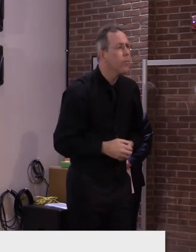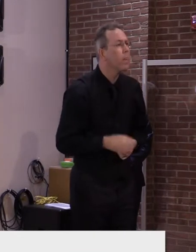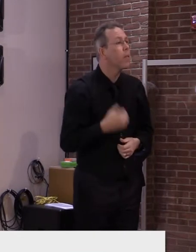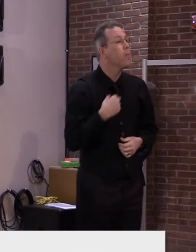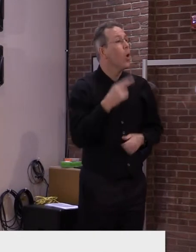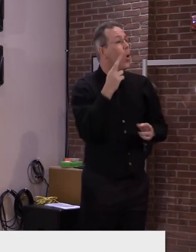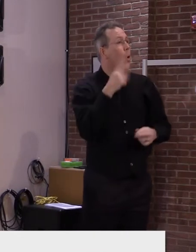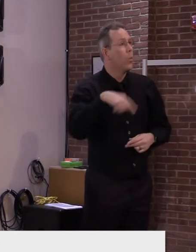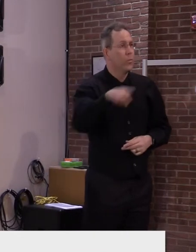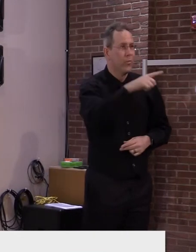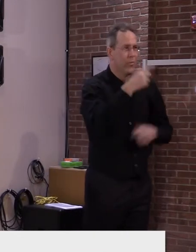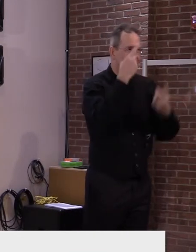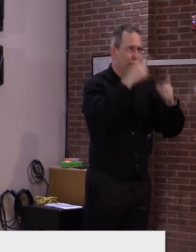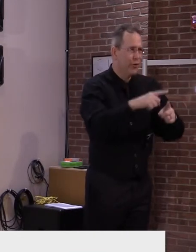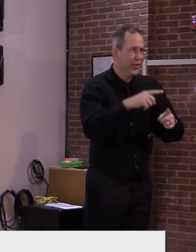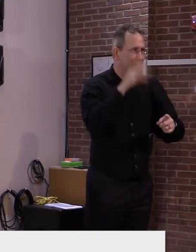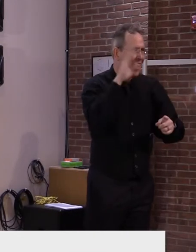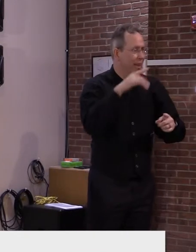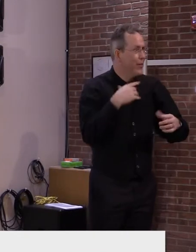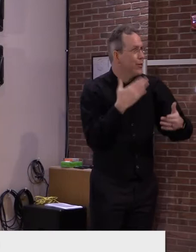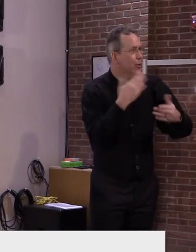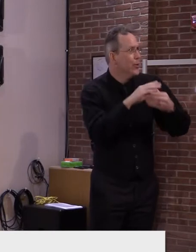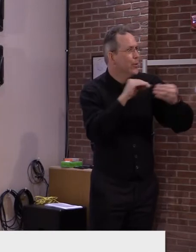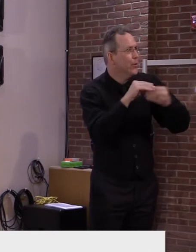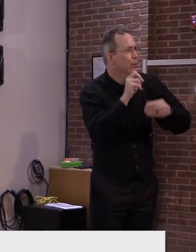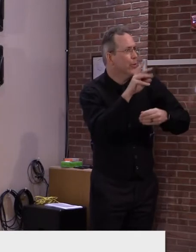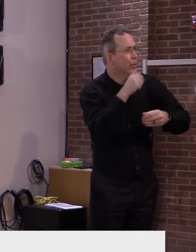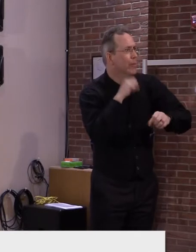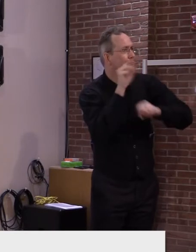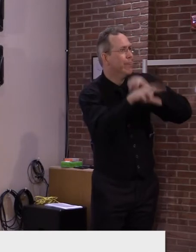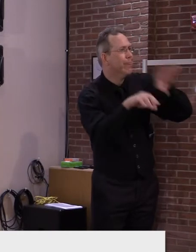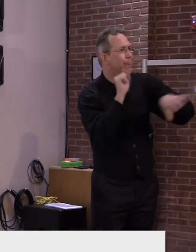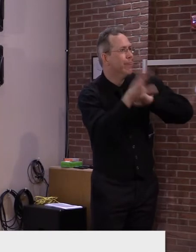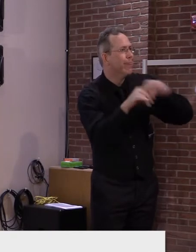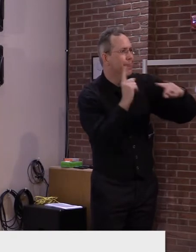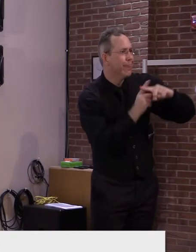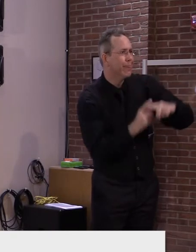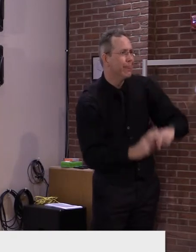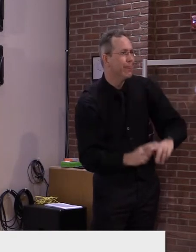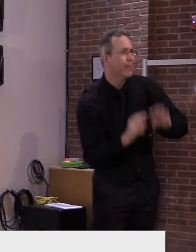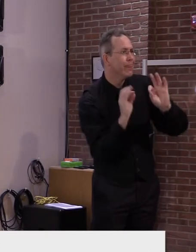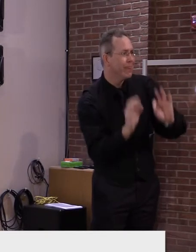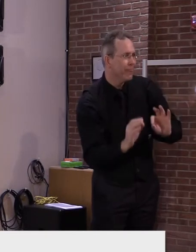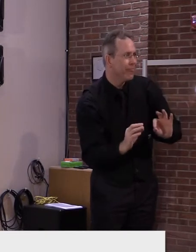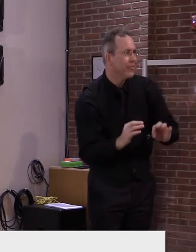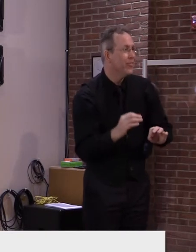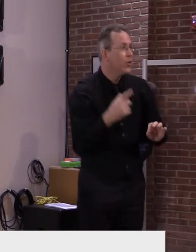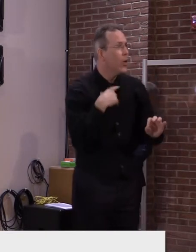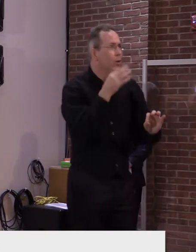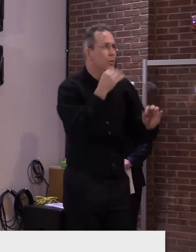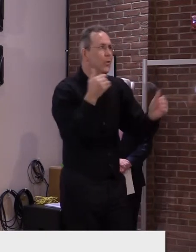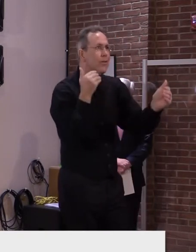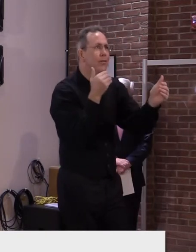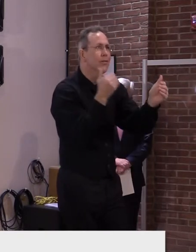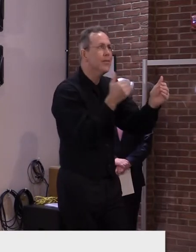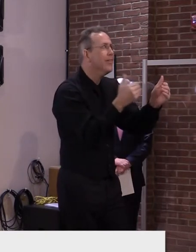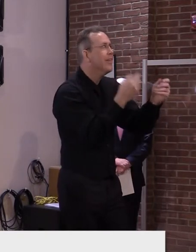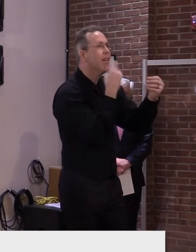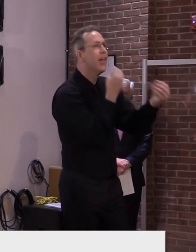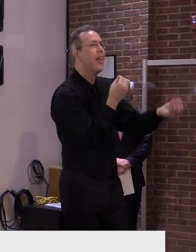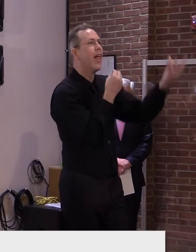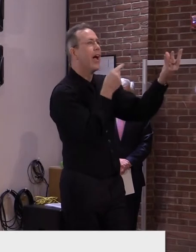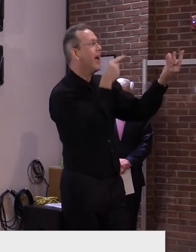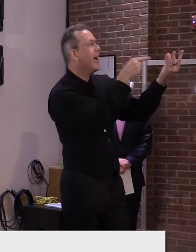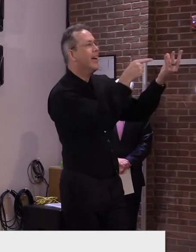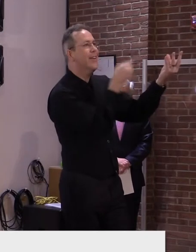at the end of the tunnel is getting bigger and brighter. We're one step closer to returning to normal. And as more and more Vermonters receive their